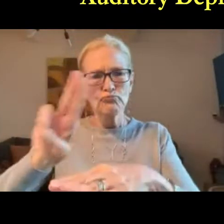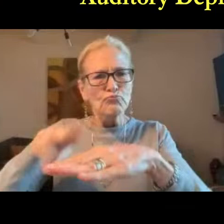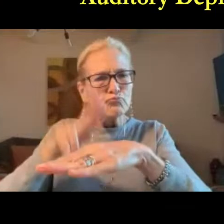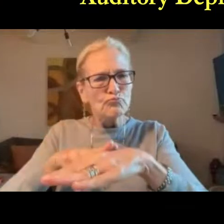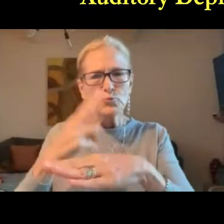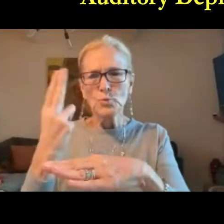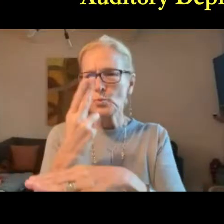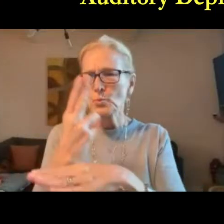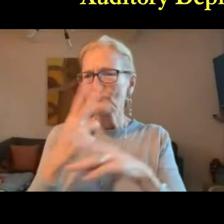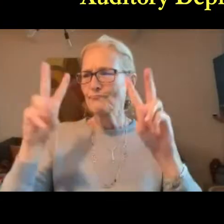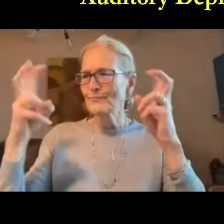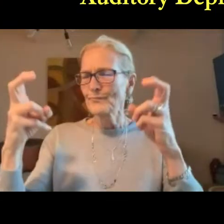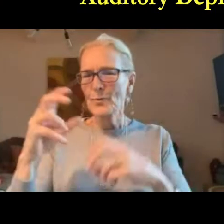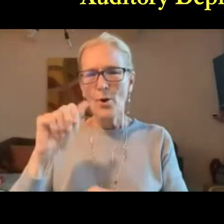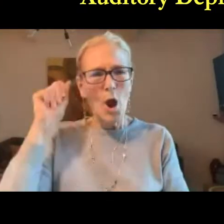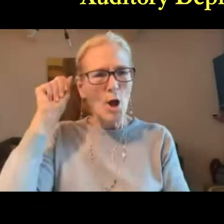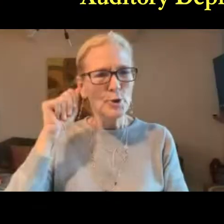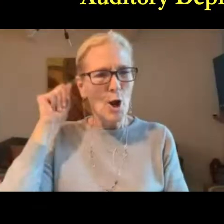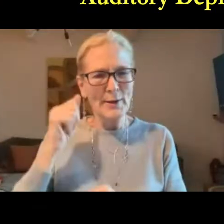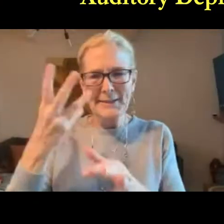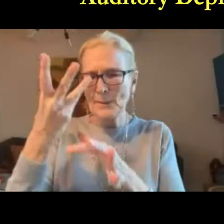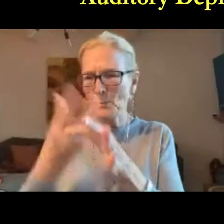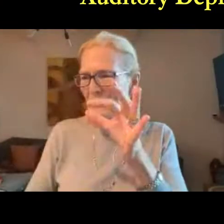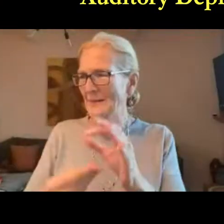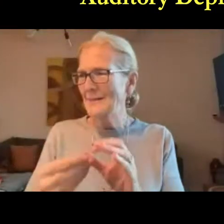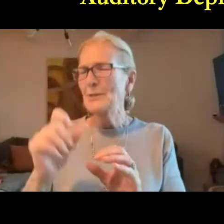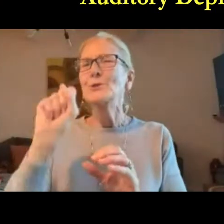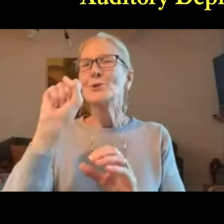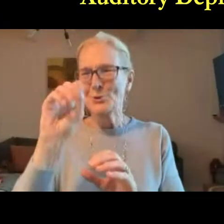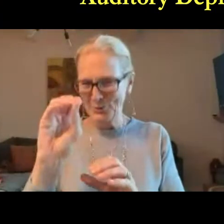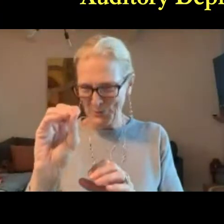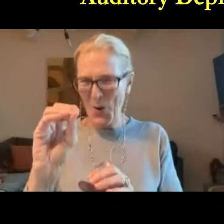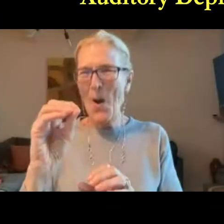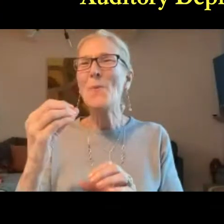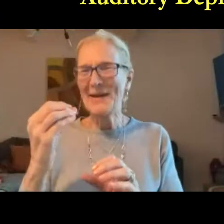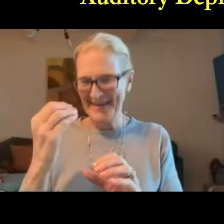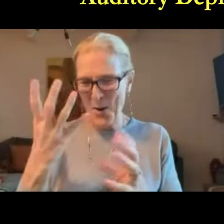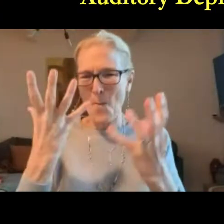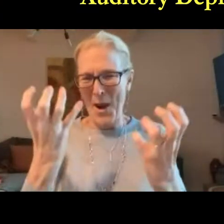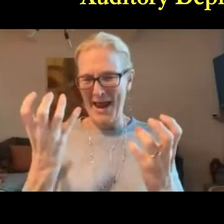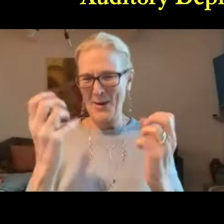She wasn't at first comfortable with the word language deprivation.